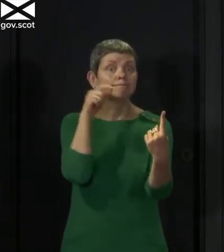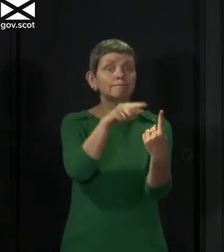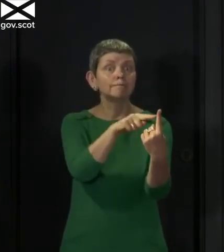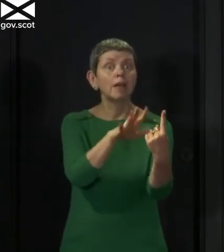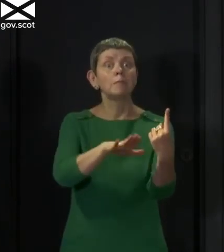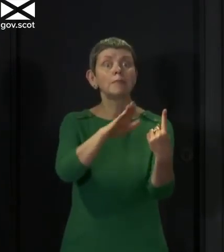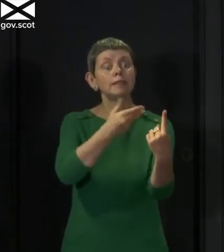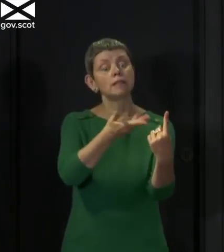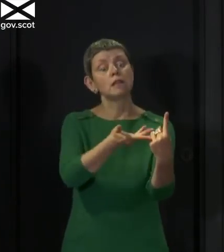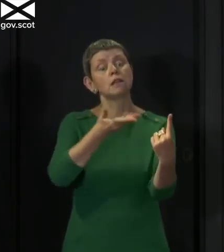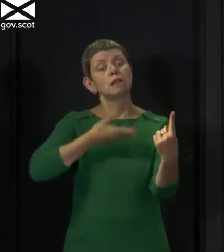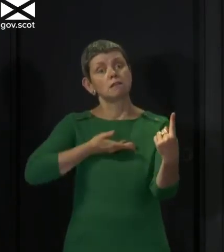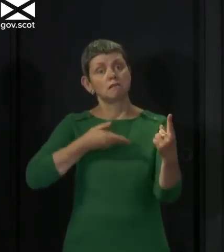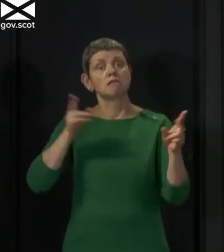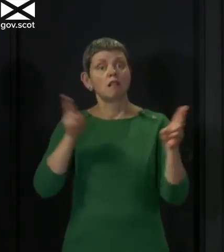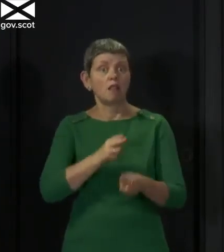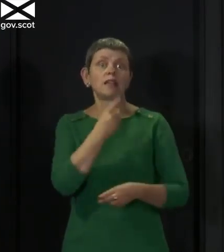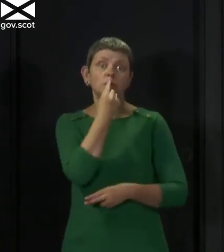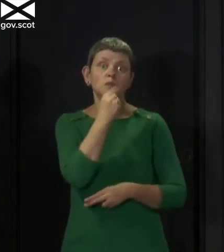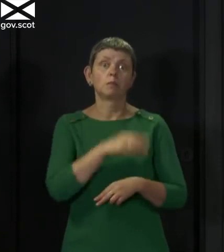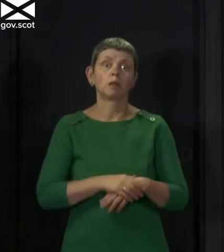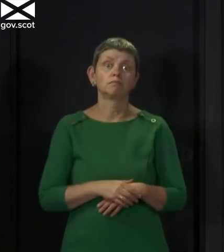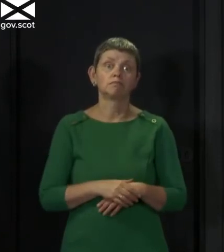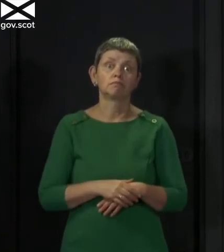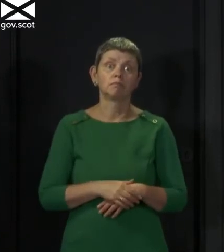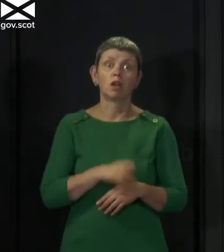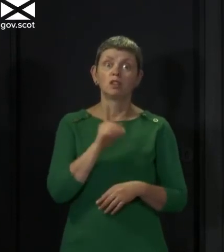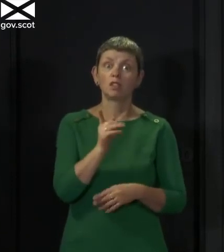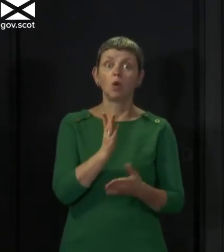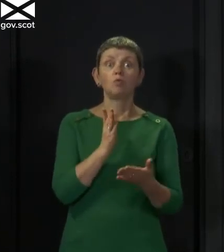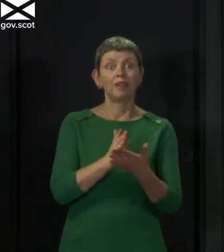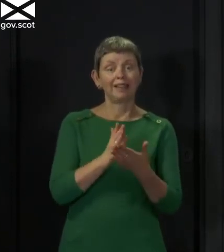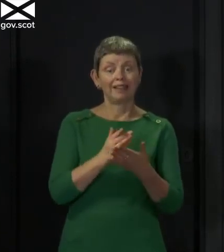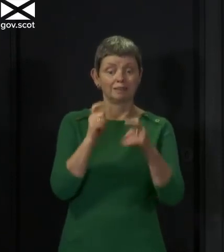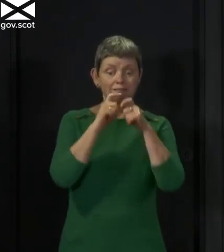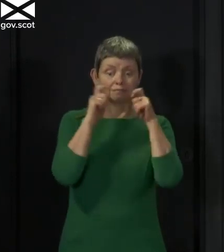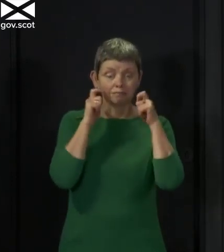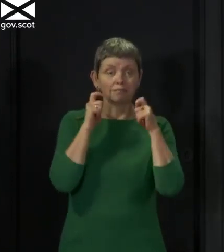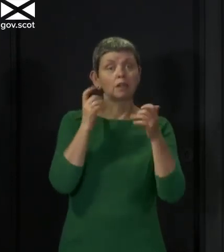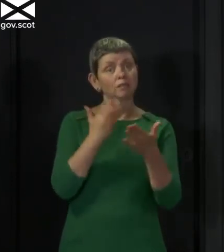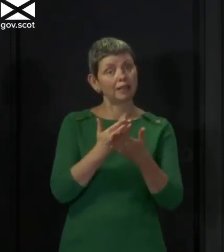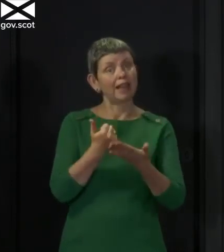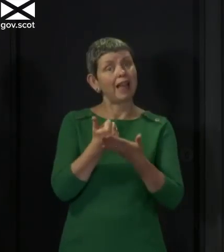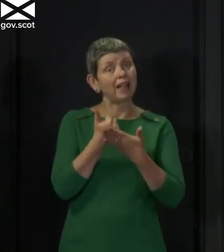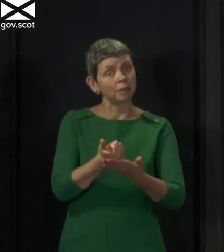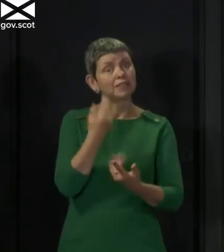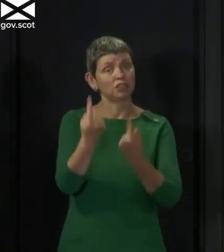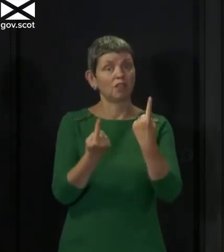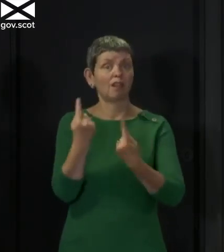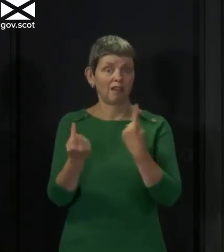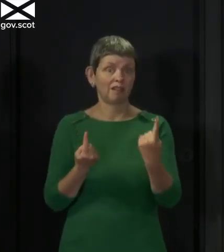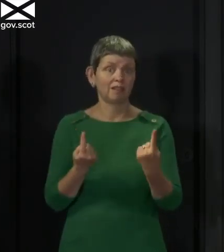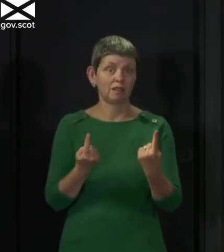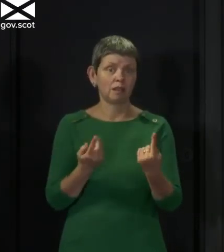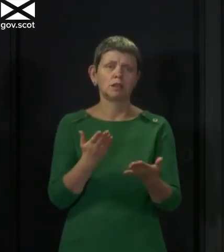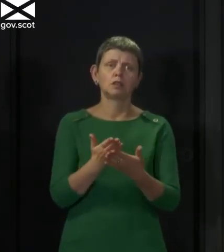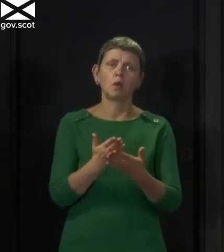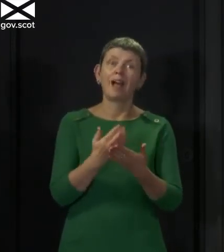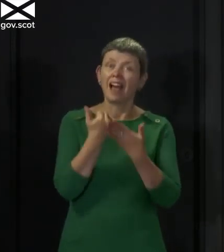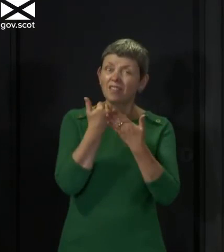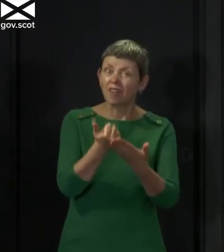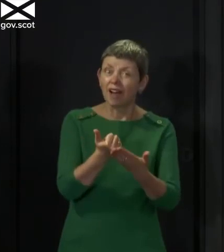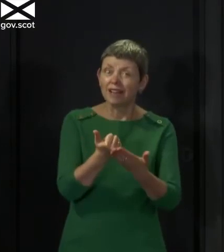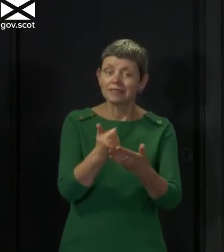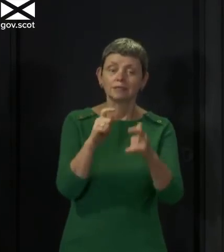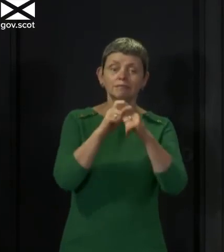risk of passing it on to you. So it's one of these things we can all do for the protection of each other. So my strong advice is to do it now.